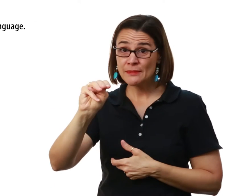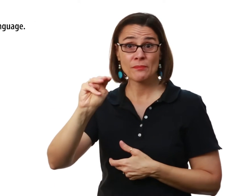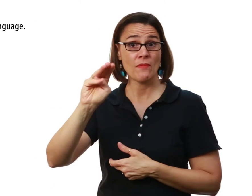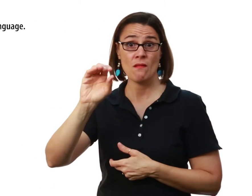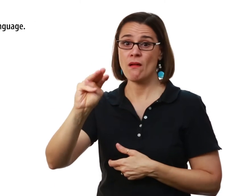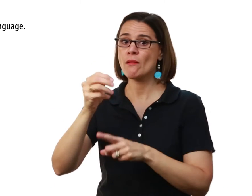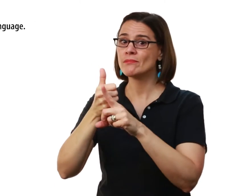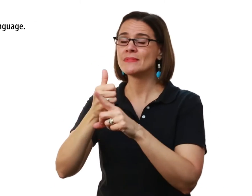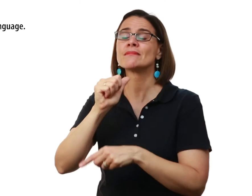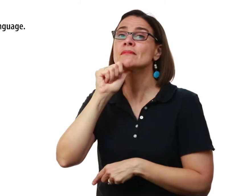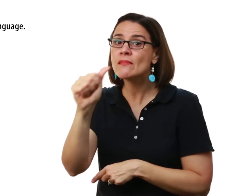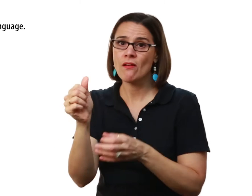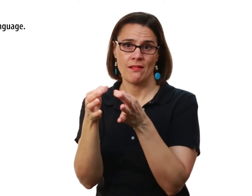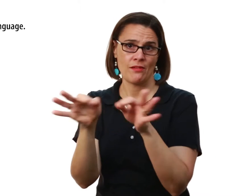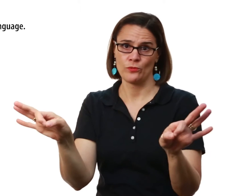SimCom is not a language